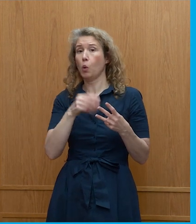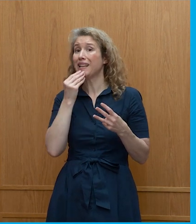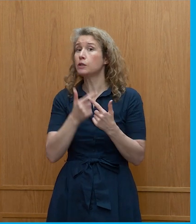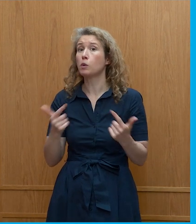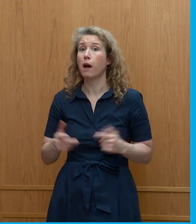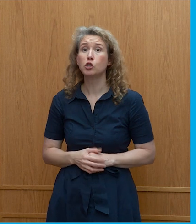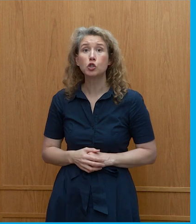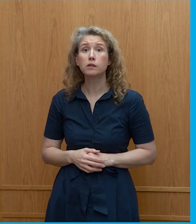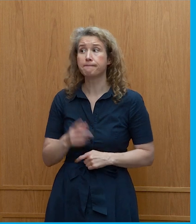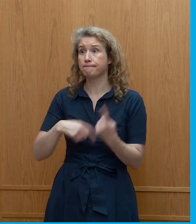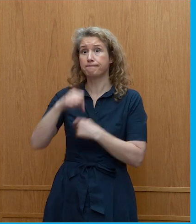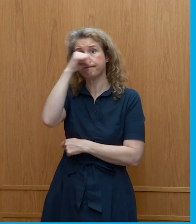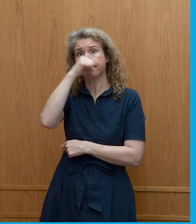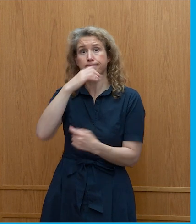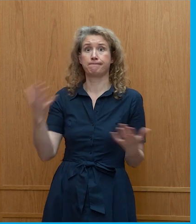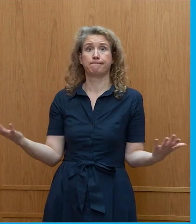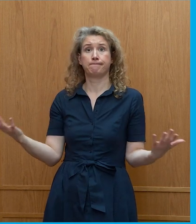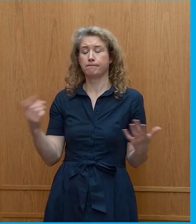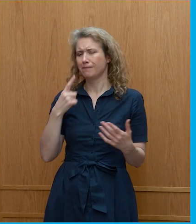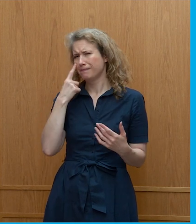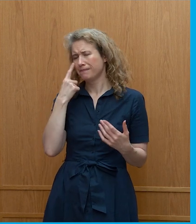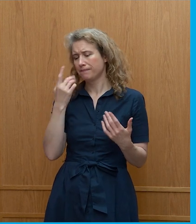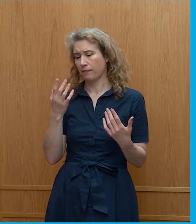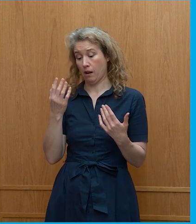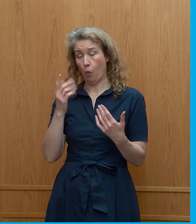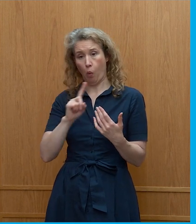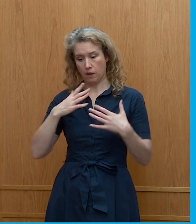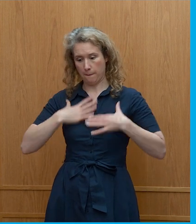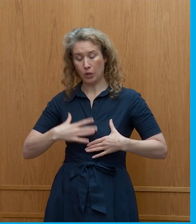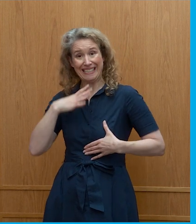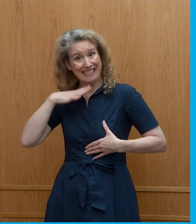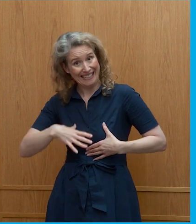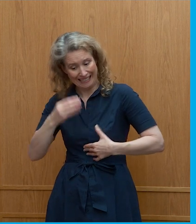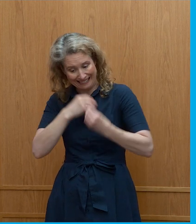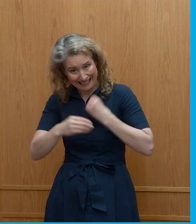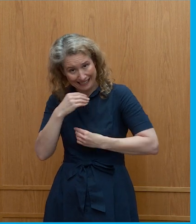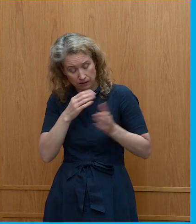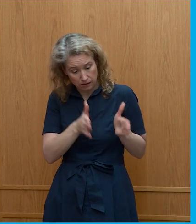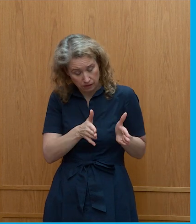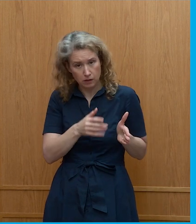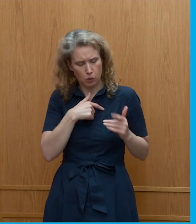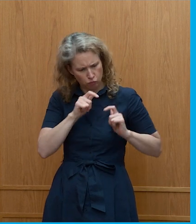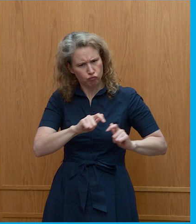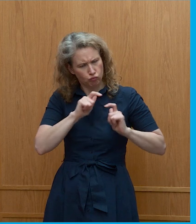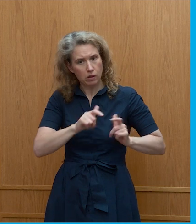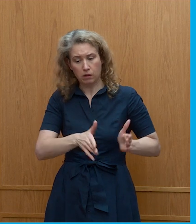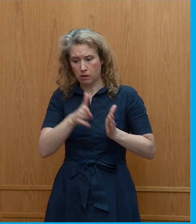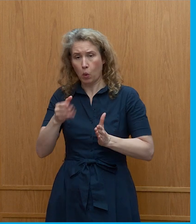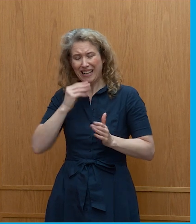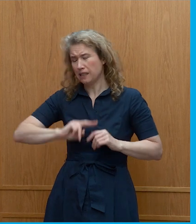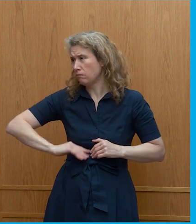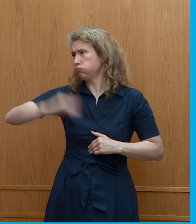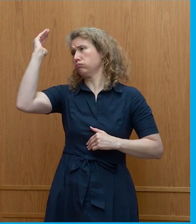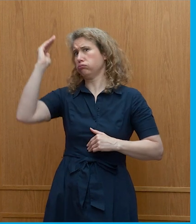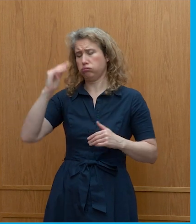So, like, if you look at the nutrient requirements, kind of what we should be eating to sustain ourselves, we're eating far